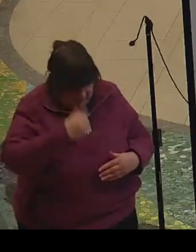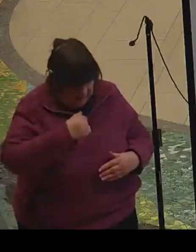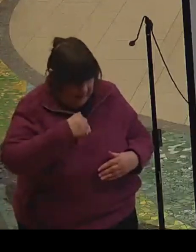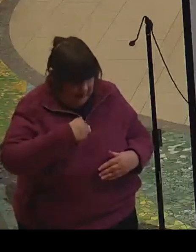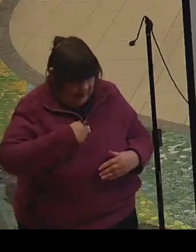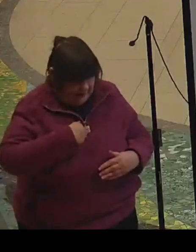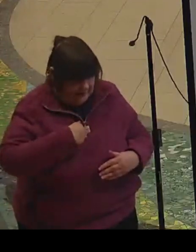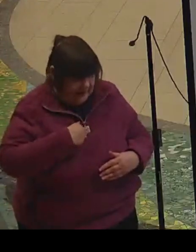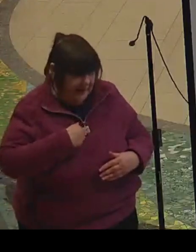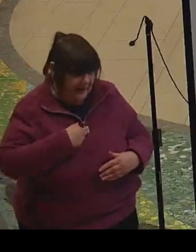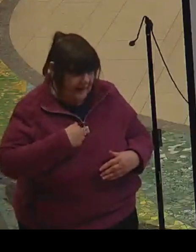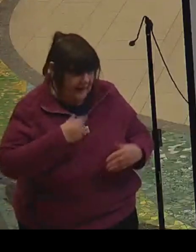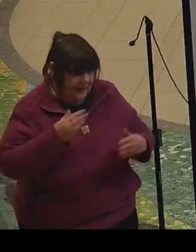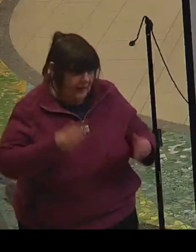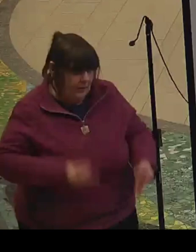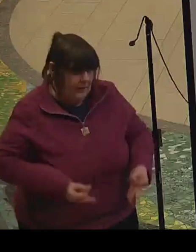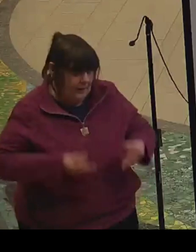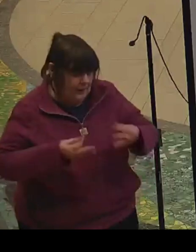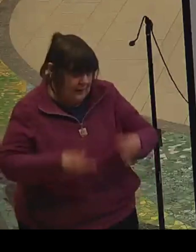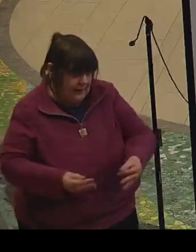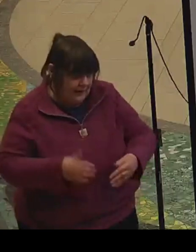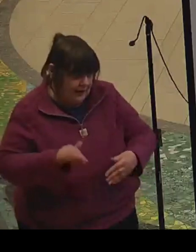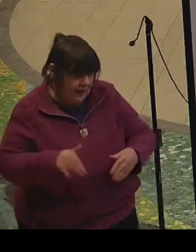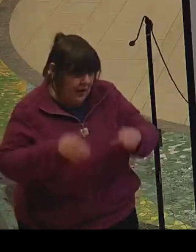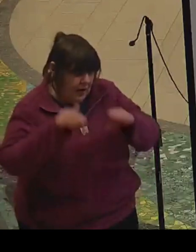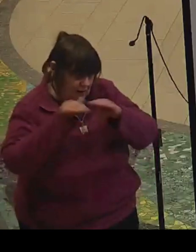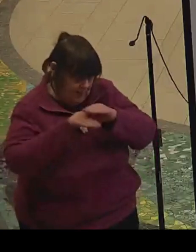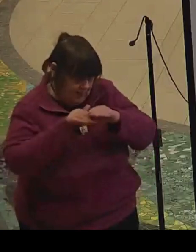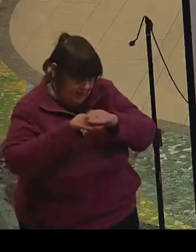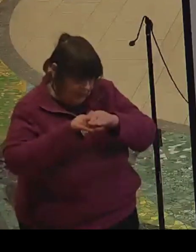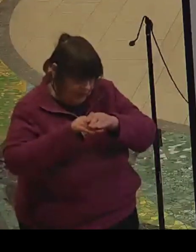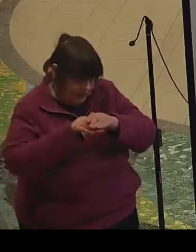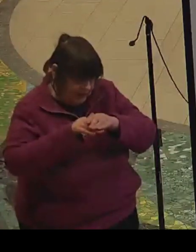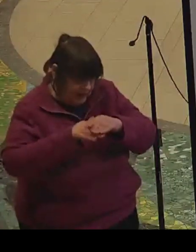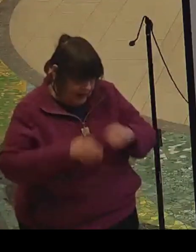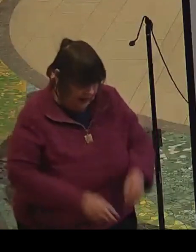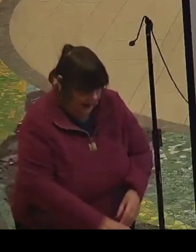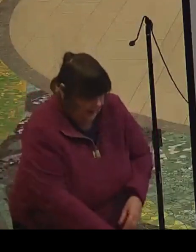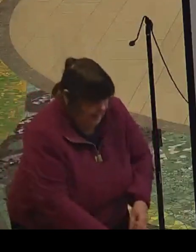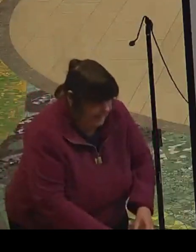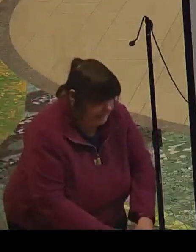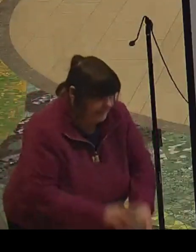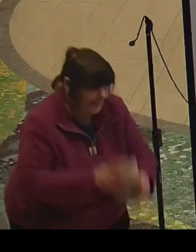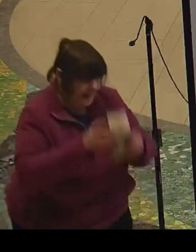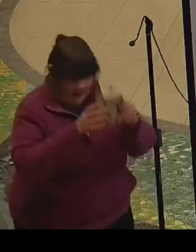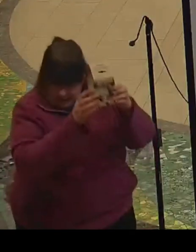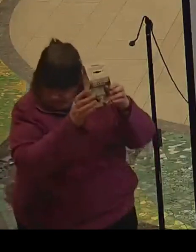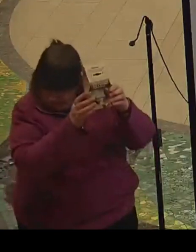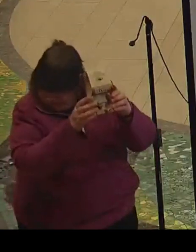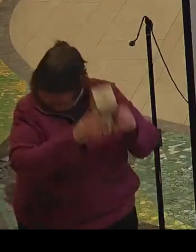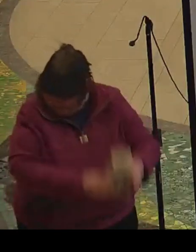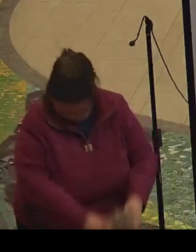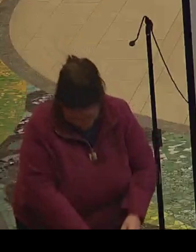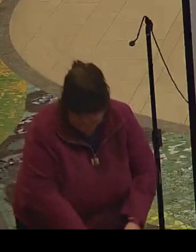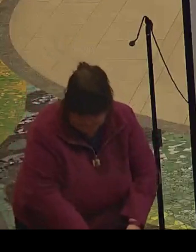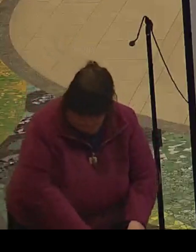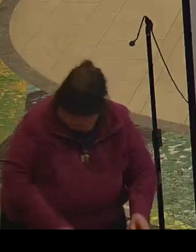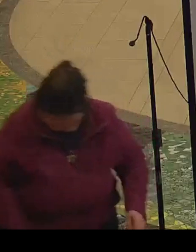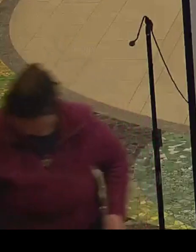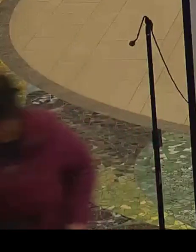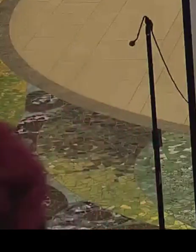know and I will bring or post a box.